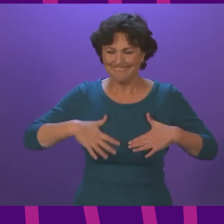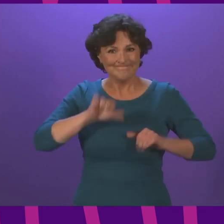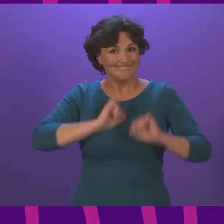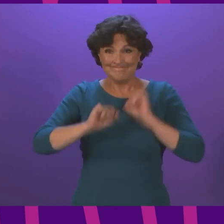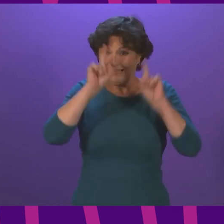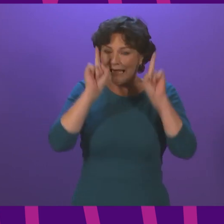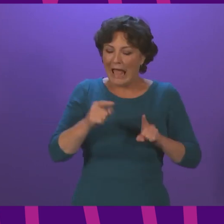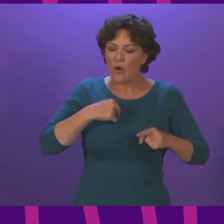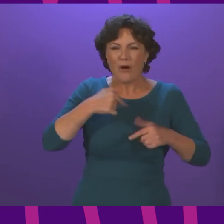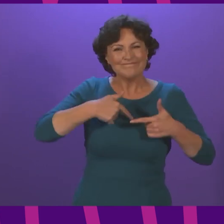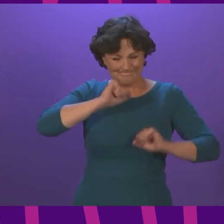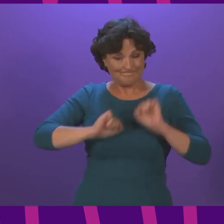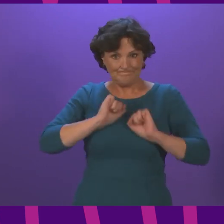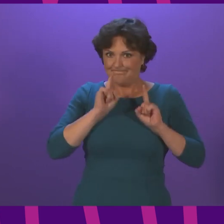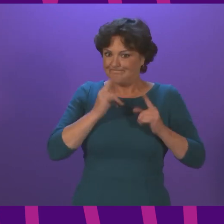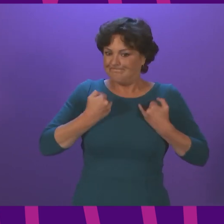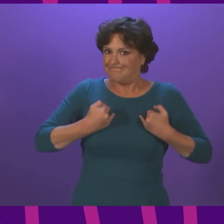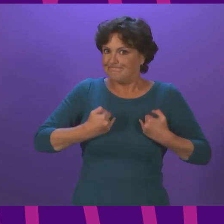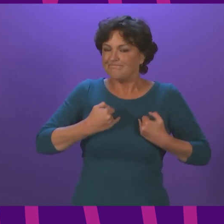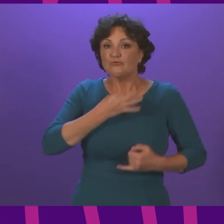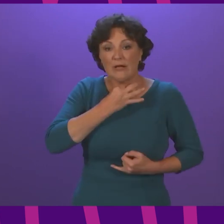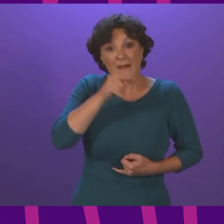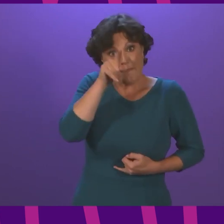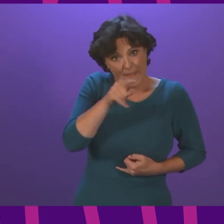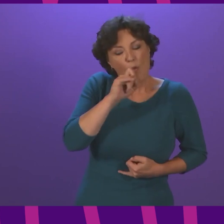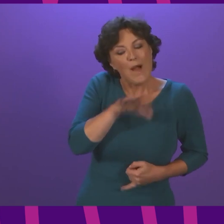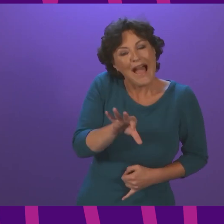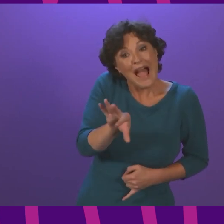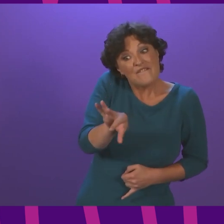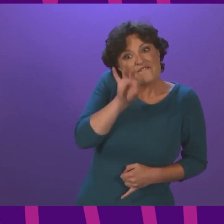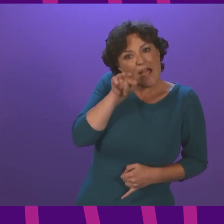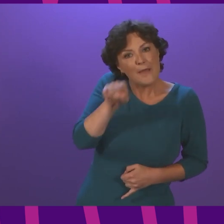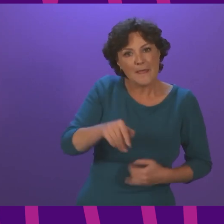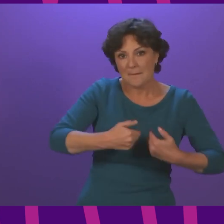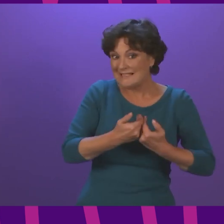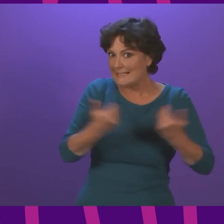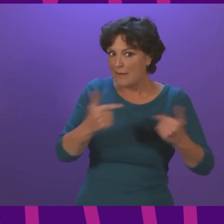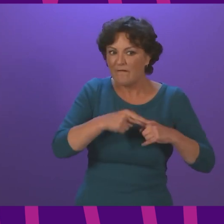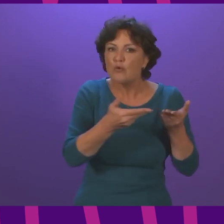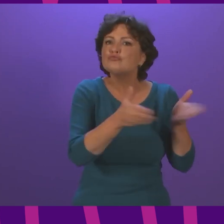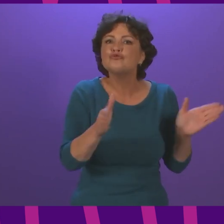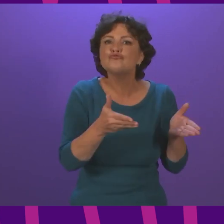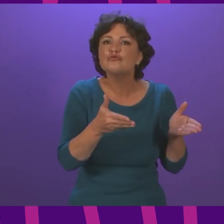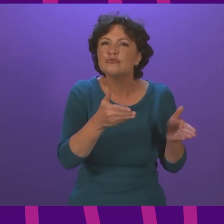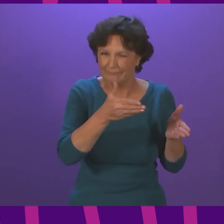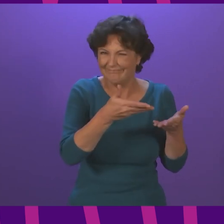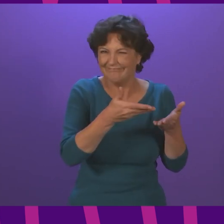or immunocompromised are being invited separately for a third dose. Siding officer, this weekly update coincides with